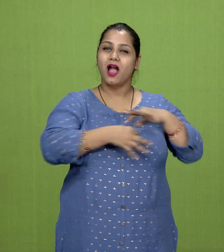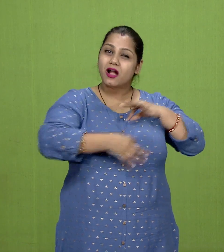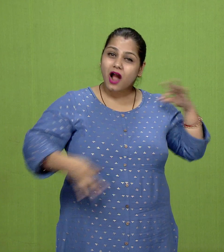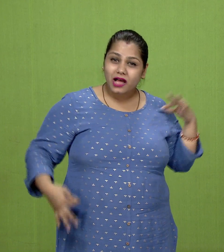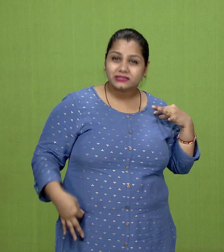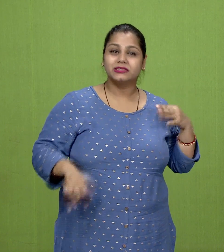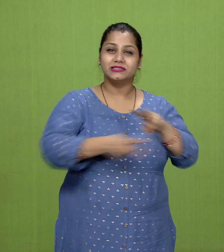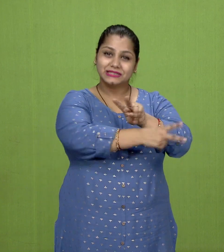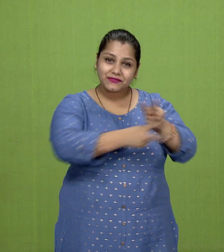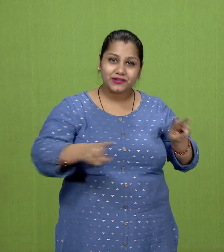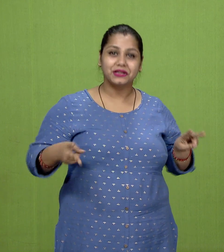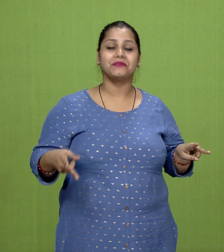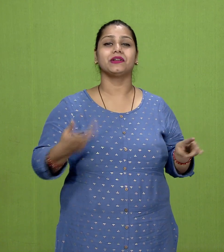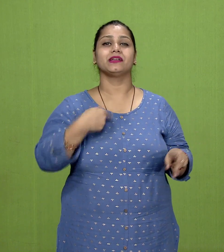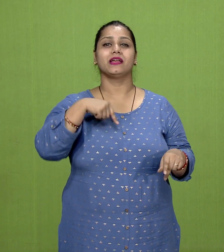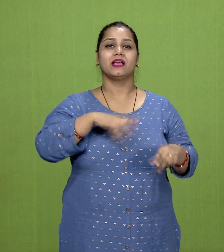began to emerge and crystallize